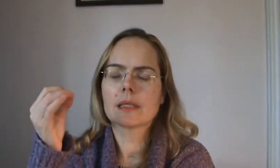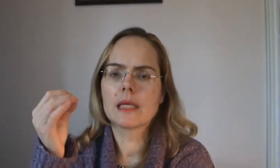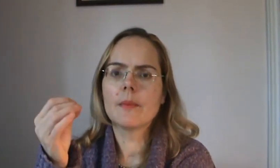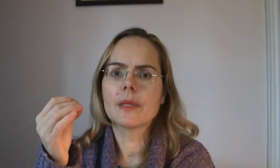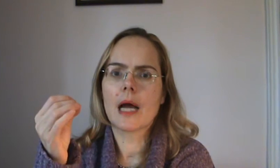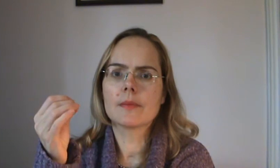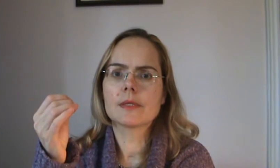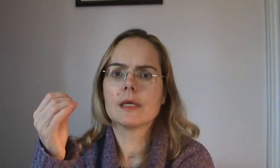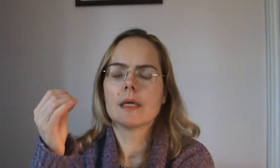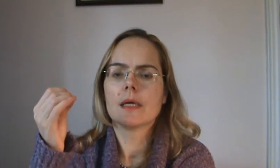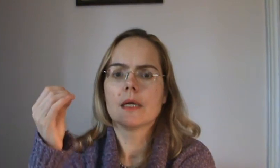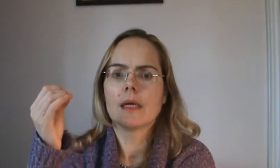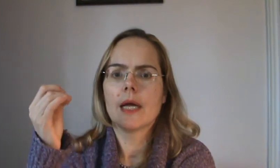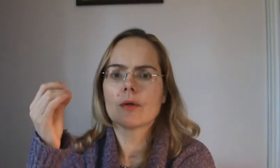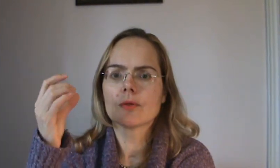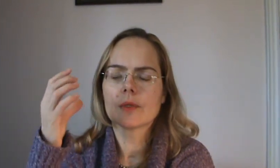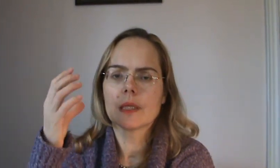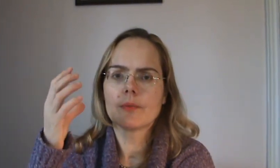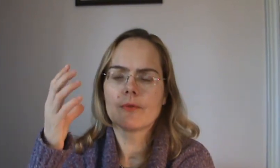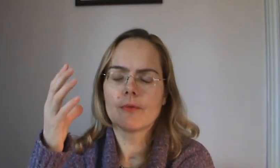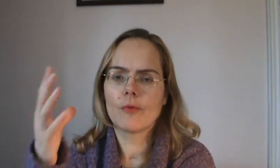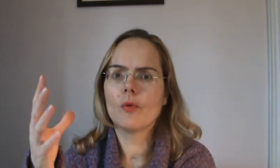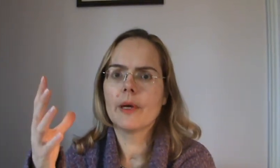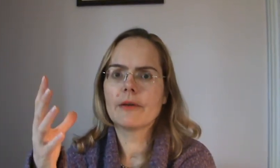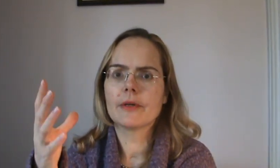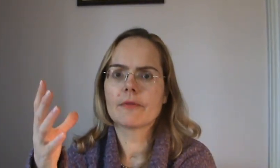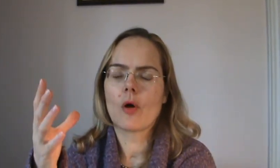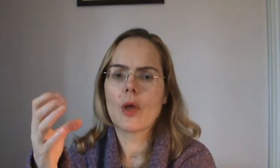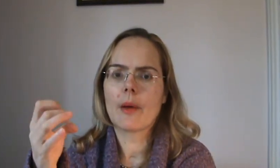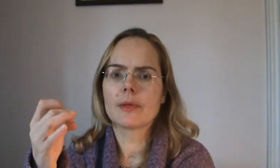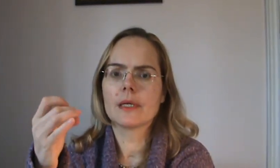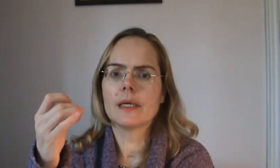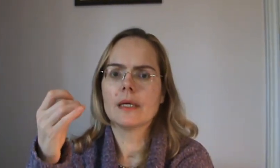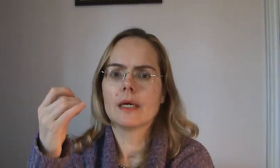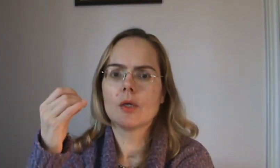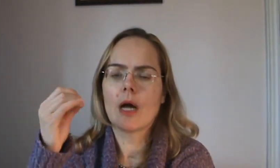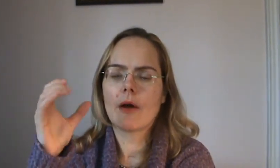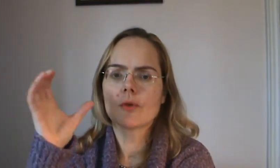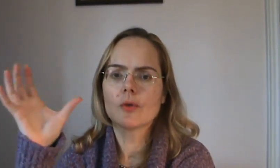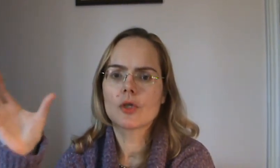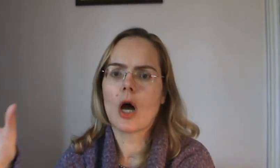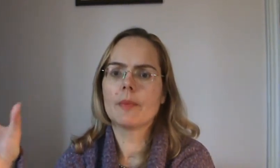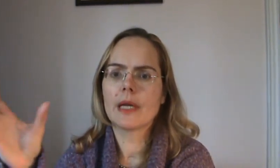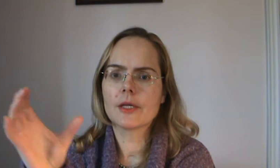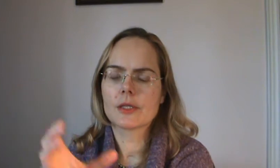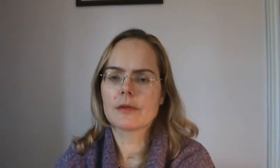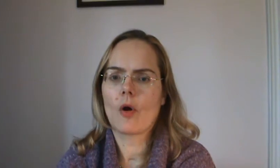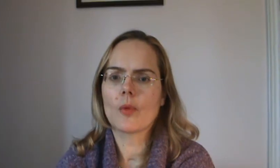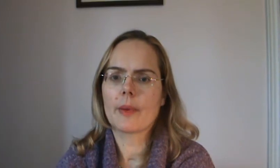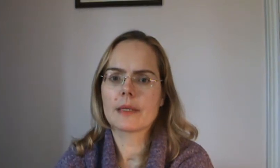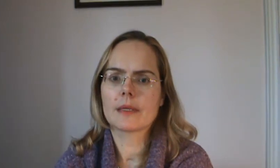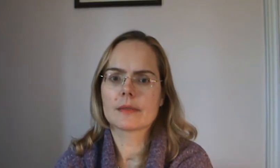sometimes in order to get the full benefit of homeopathy, you have to use combinations of homeopathics.